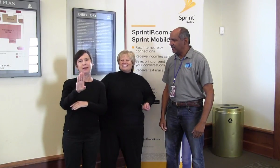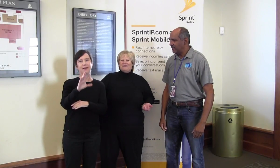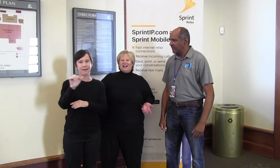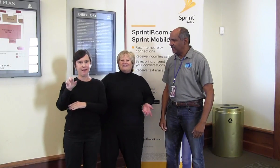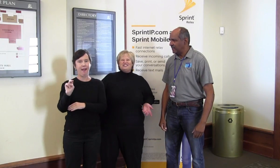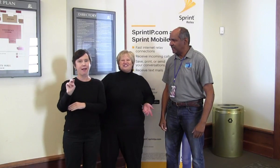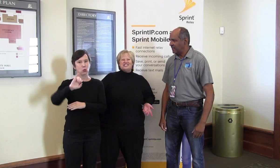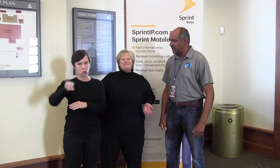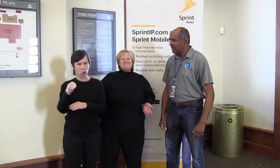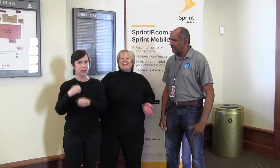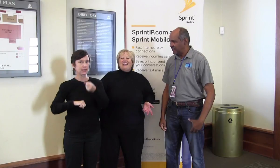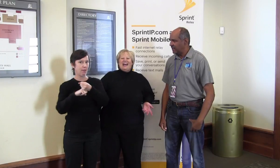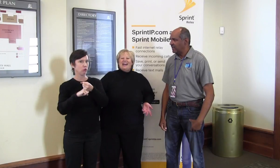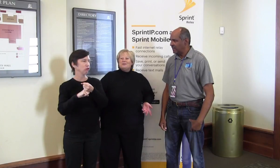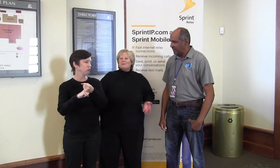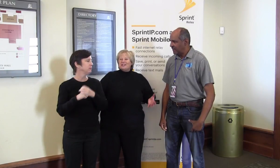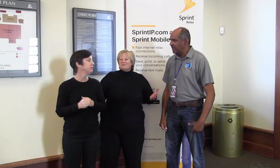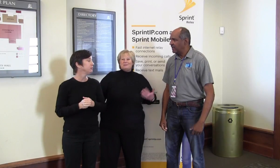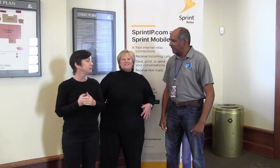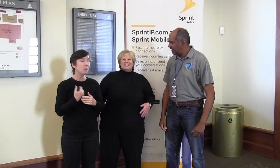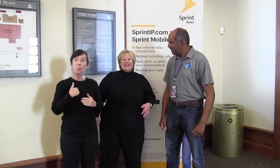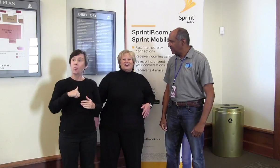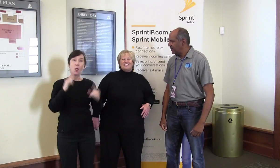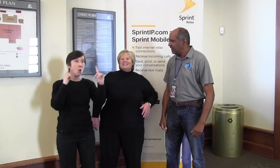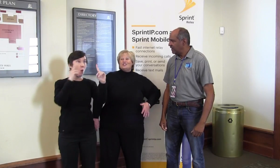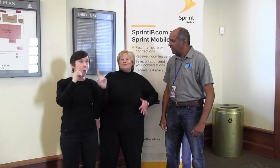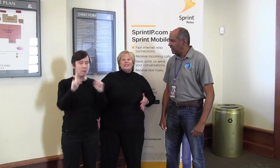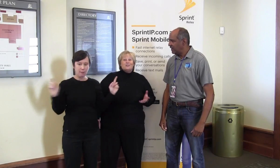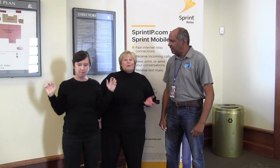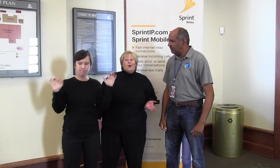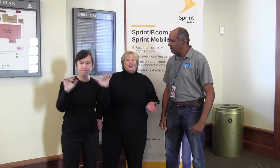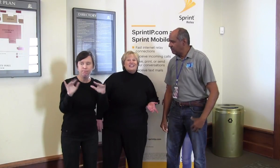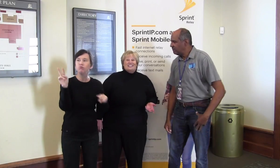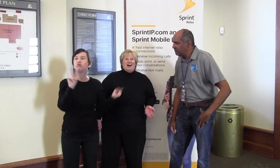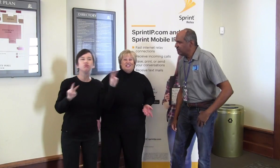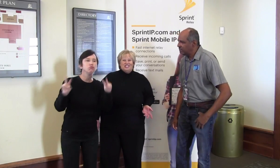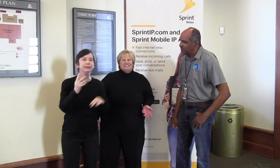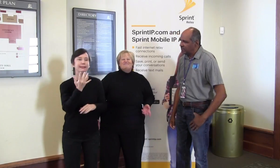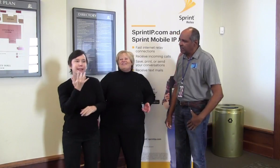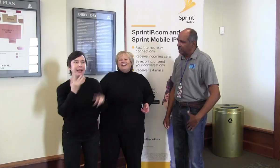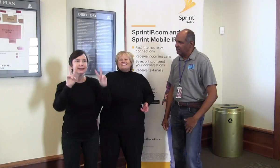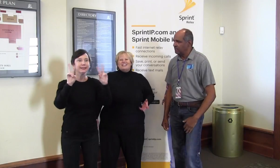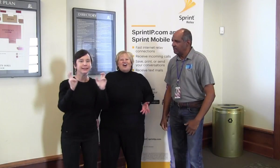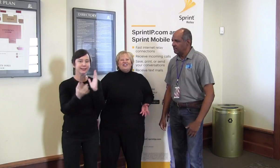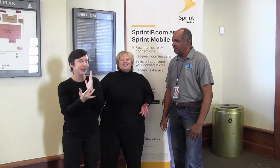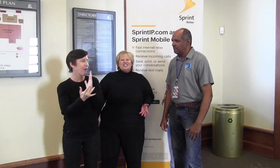Network of New Jersey. And we're bringing people together to explore technology. Technology